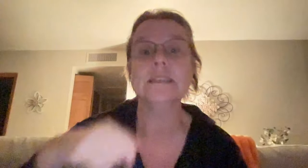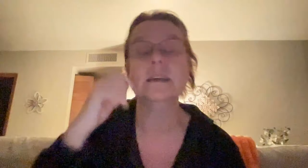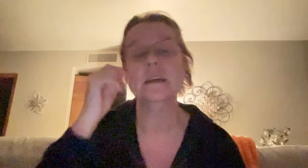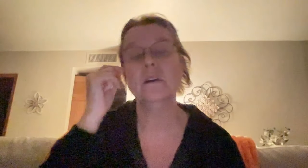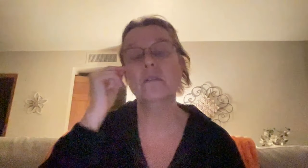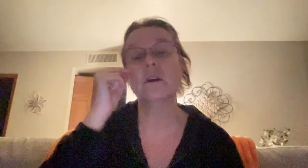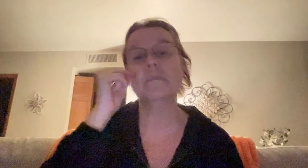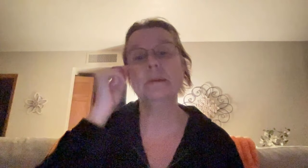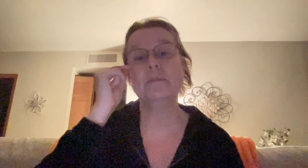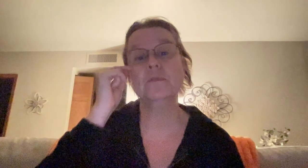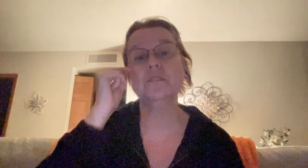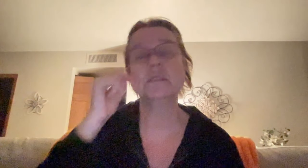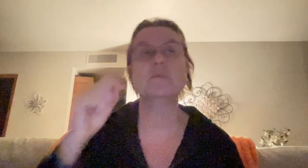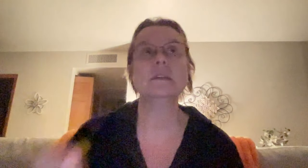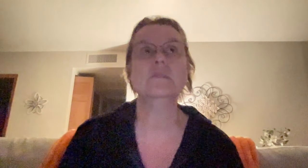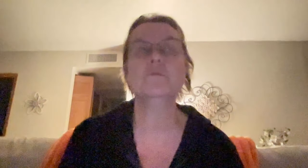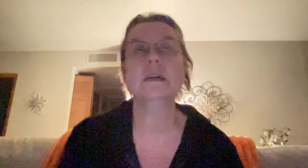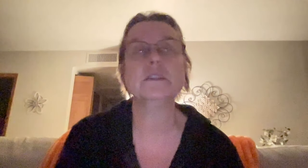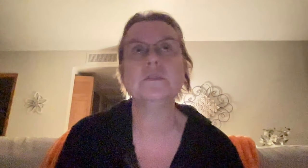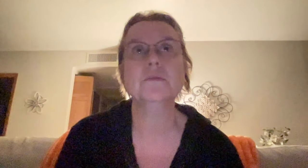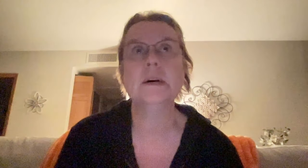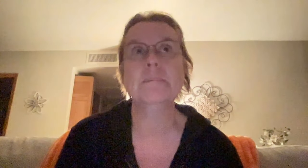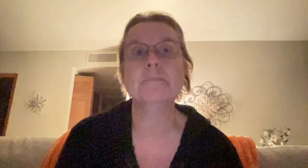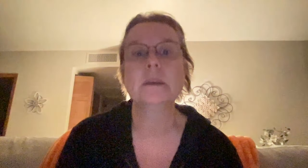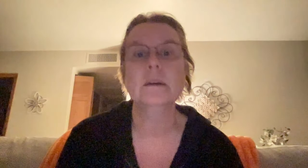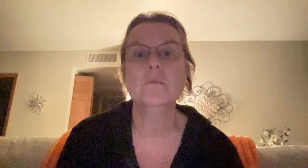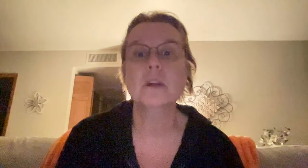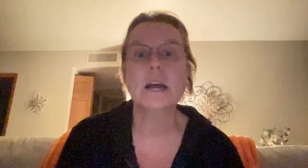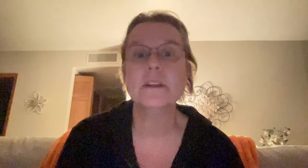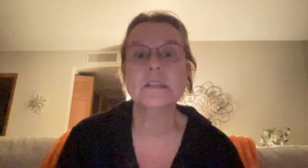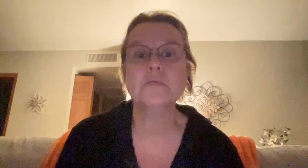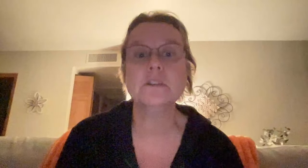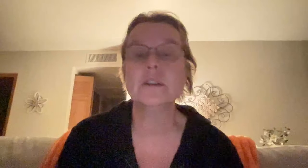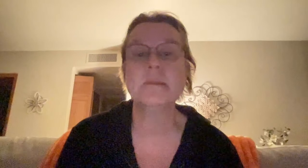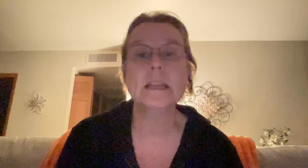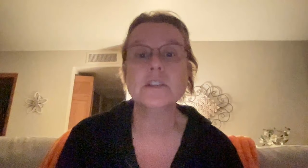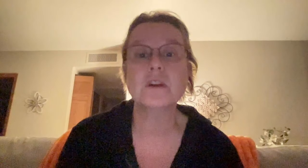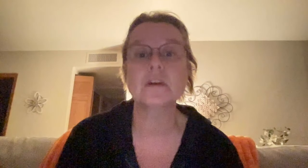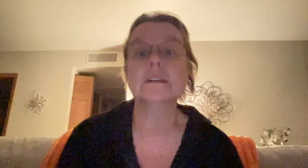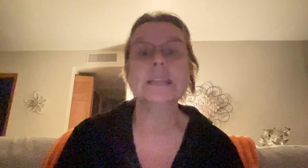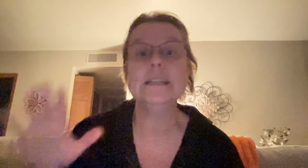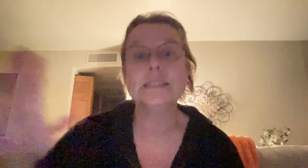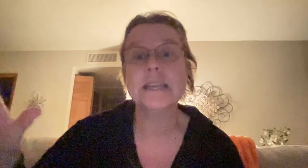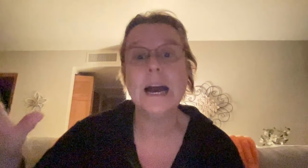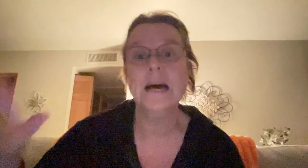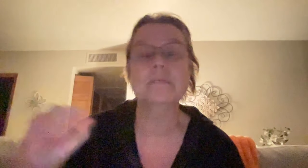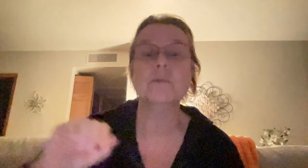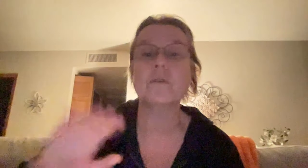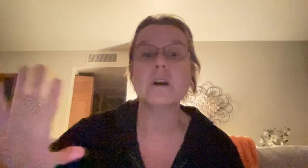or people who just want, who want to, um, work on their intuition and make it stronger and lean into God more